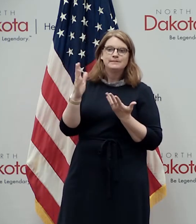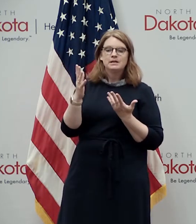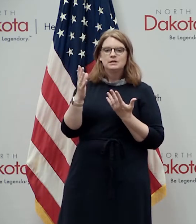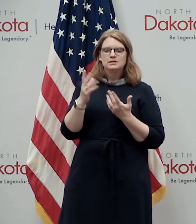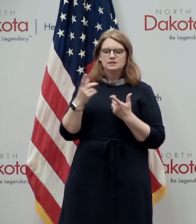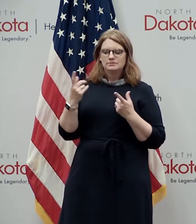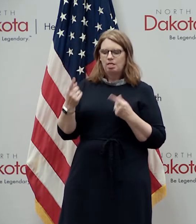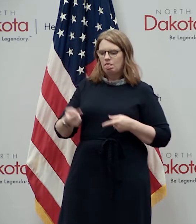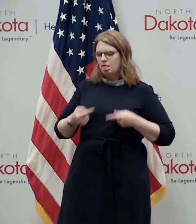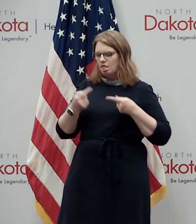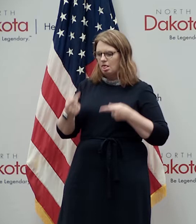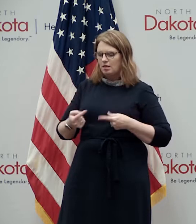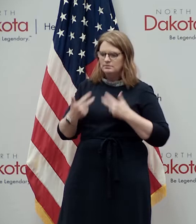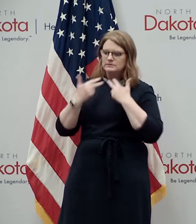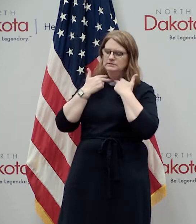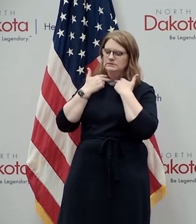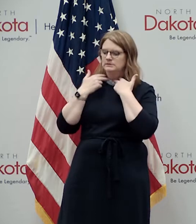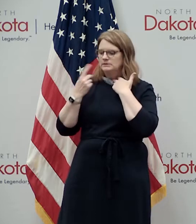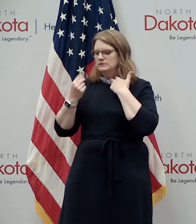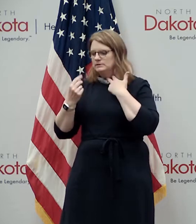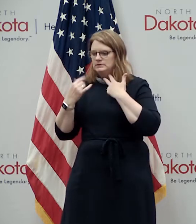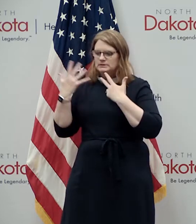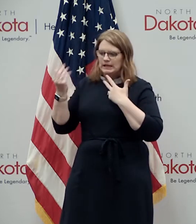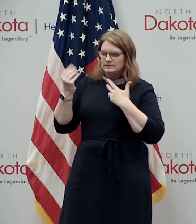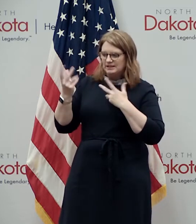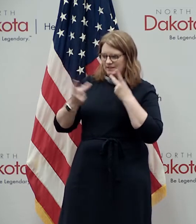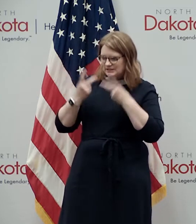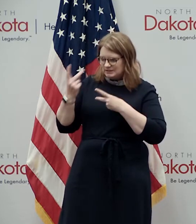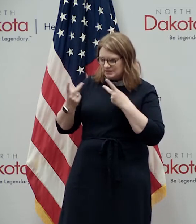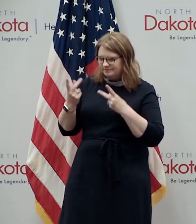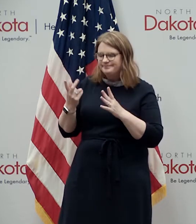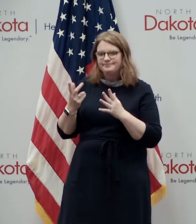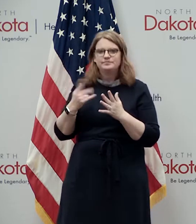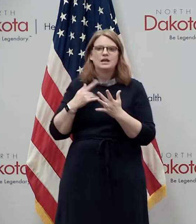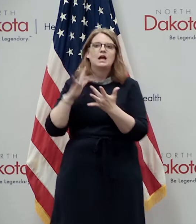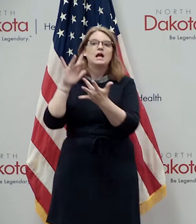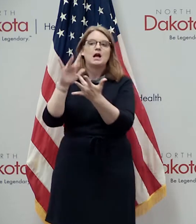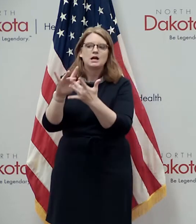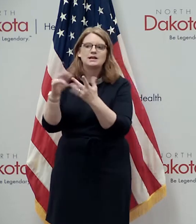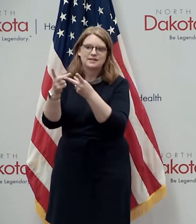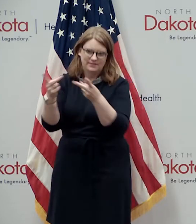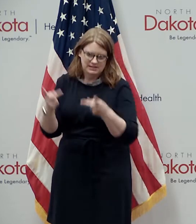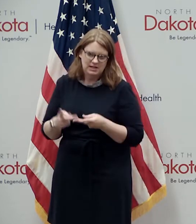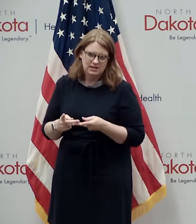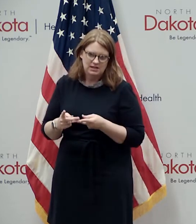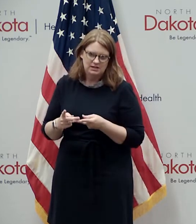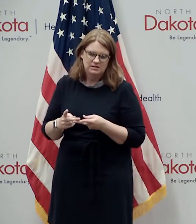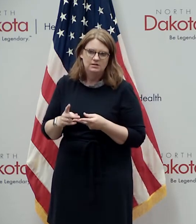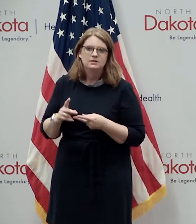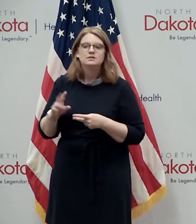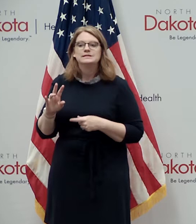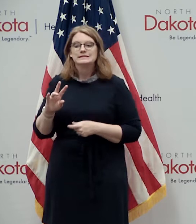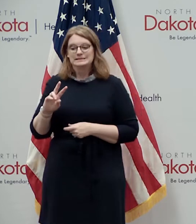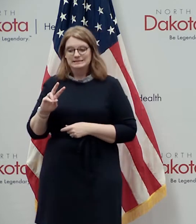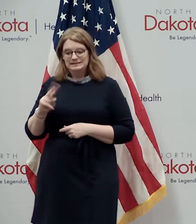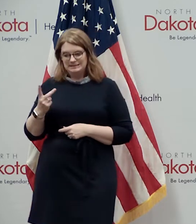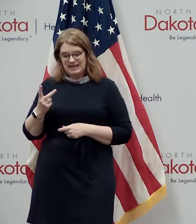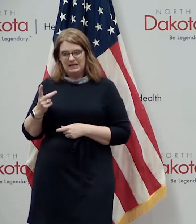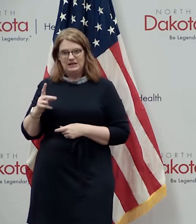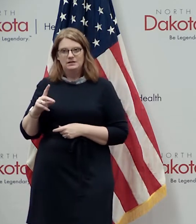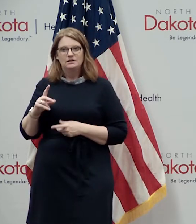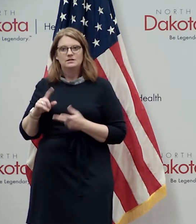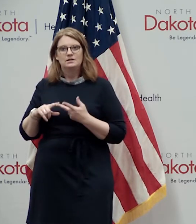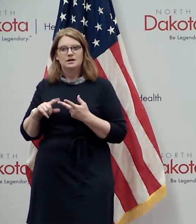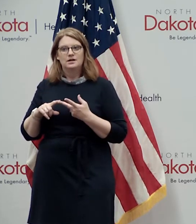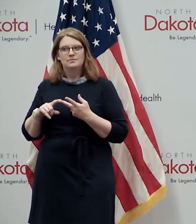running into challenges doing outdoor visitation uh first step is contact the facility uh second step after that is to